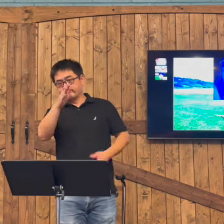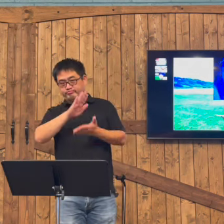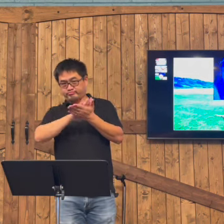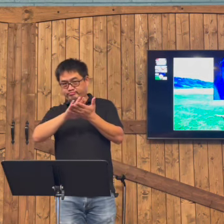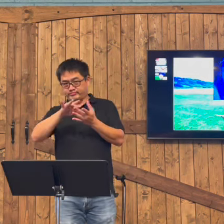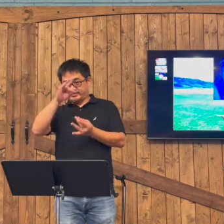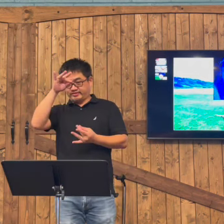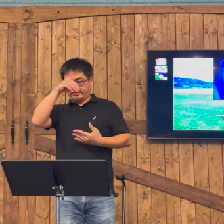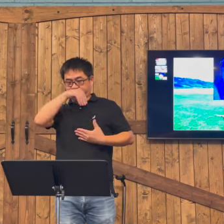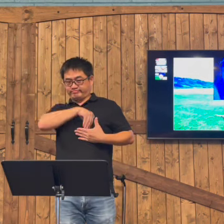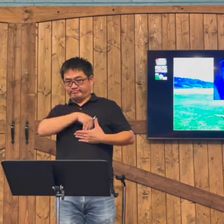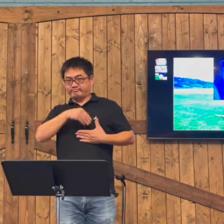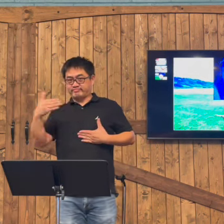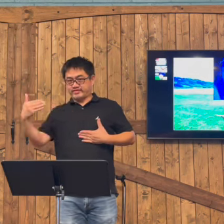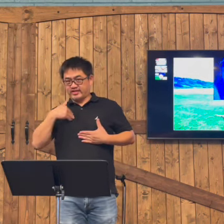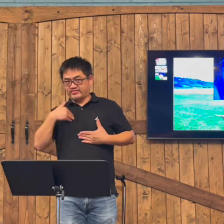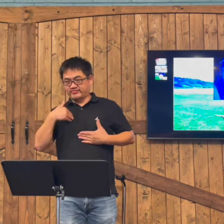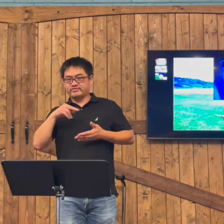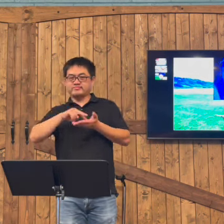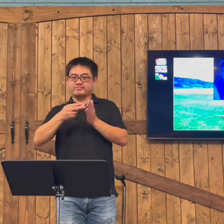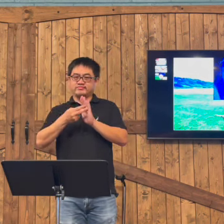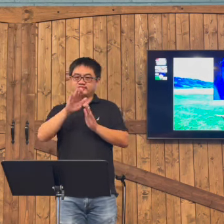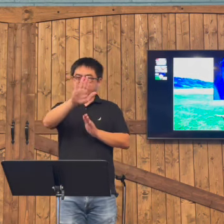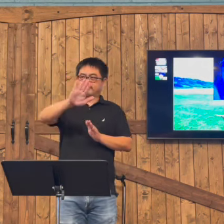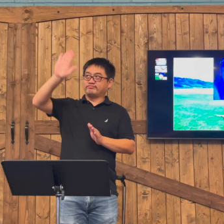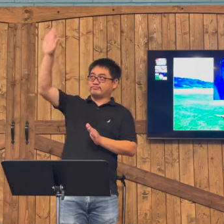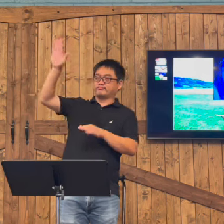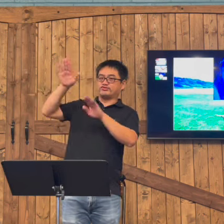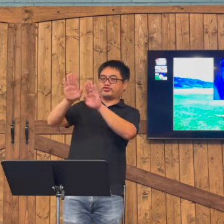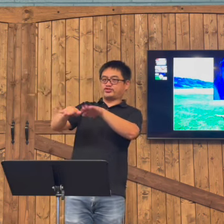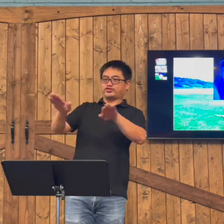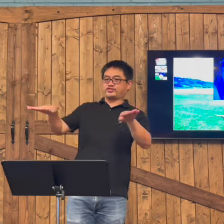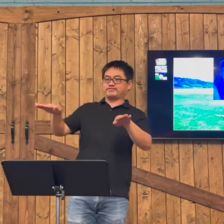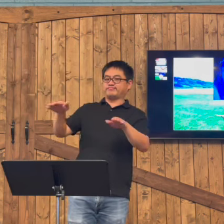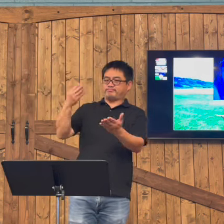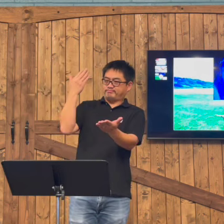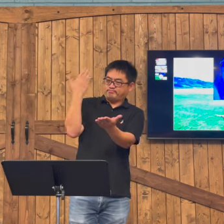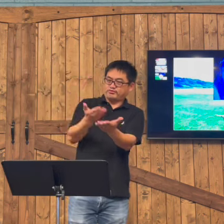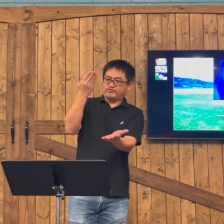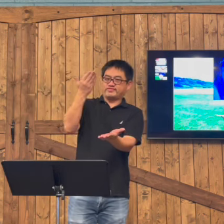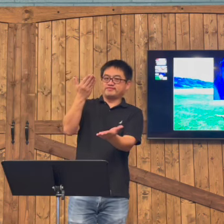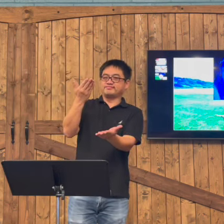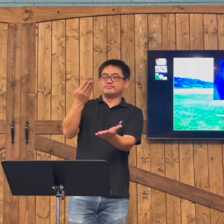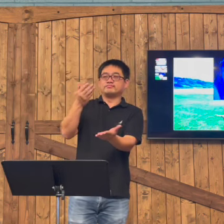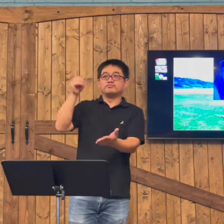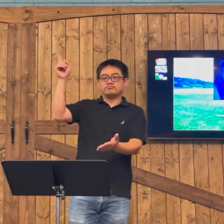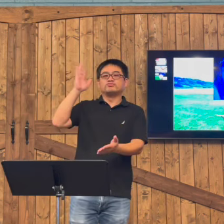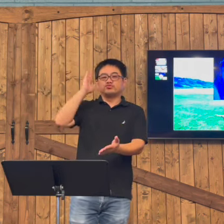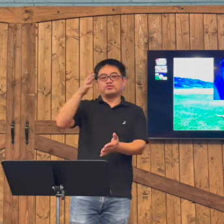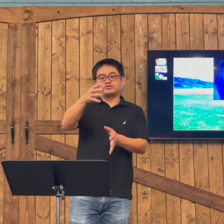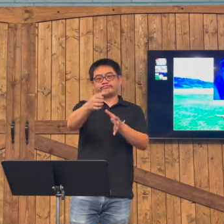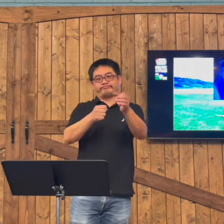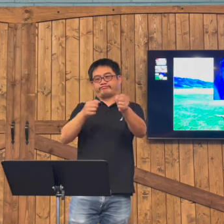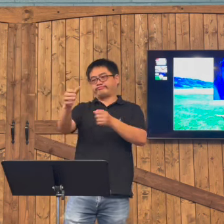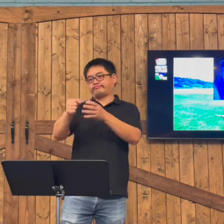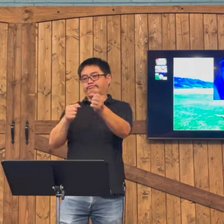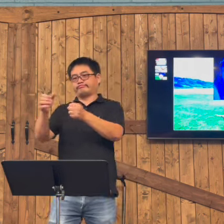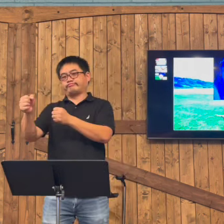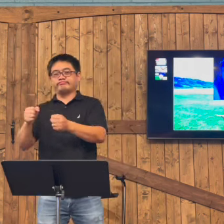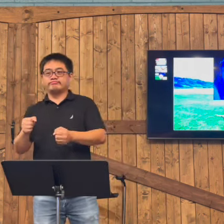Is going to help you during the final days of judgment. Jesus will see that you are his children. And the Holy Spirit is your proof.